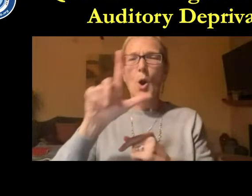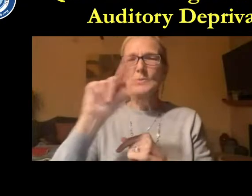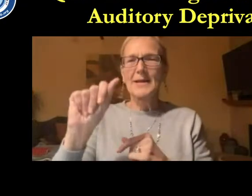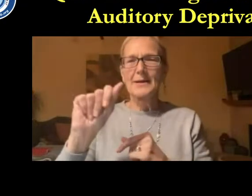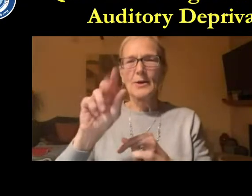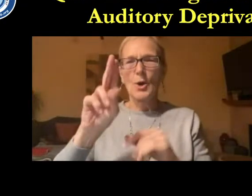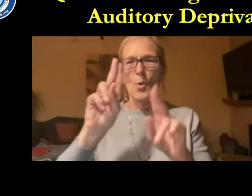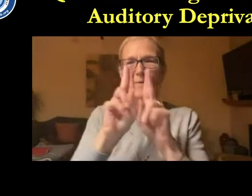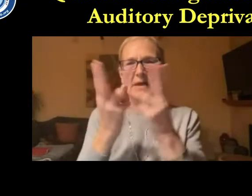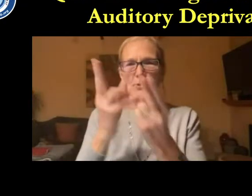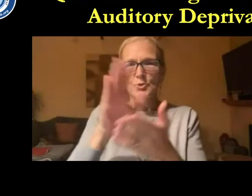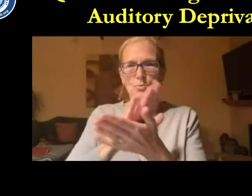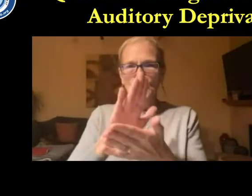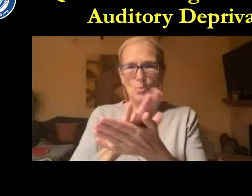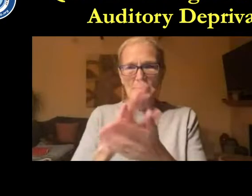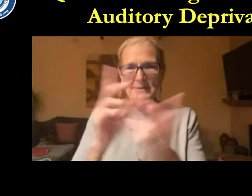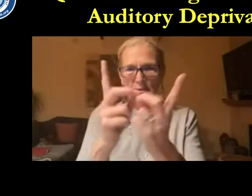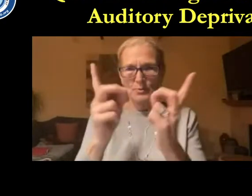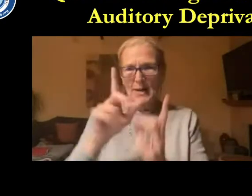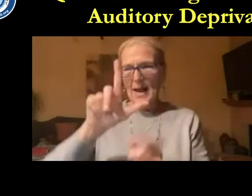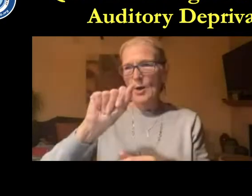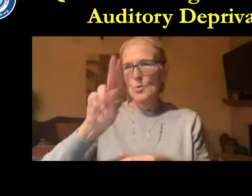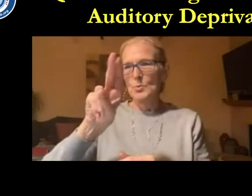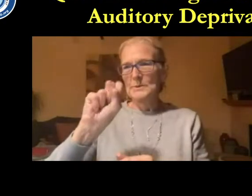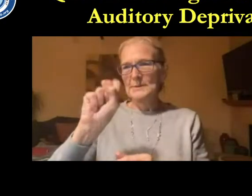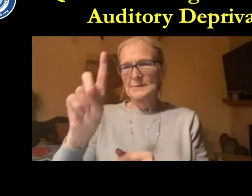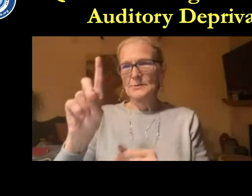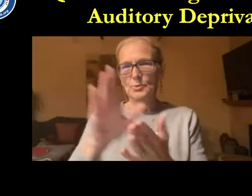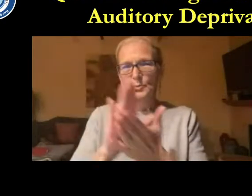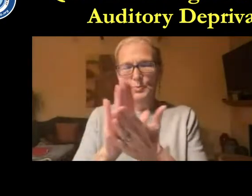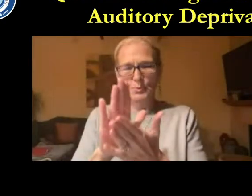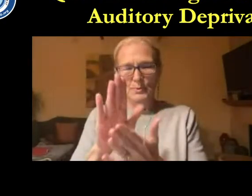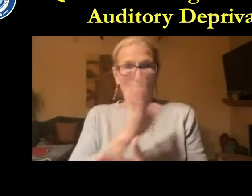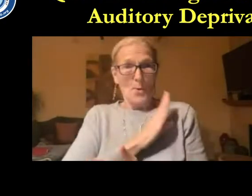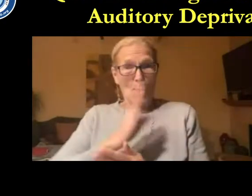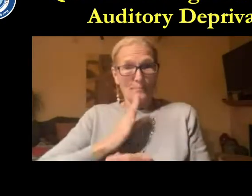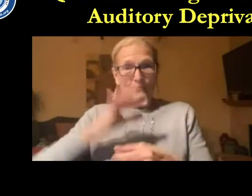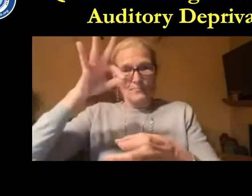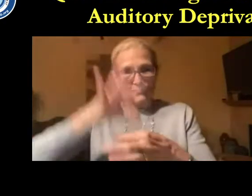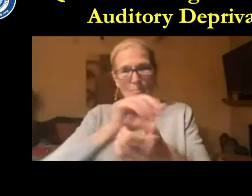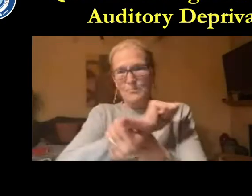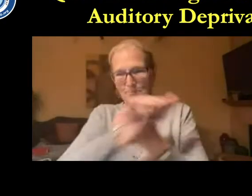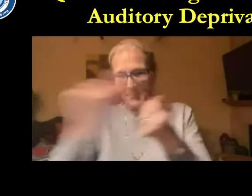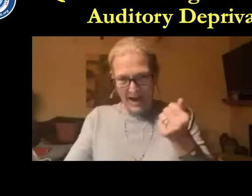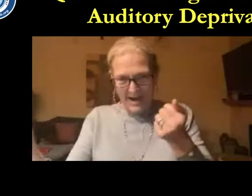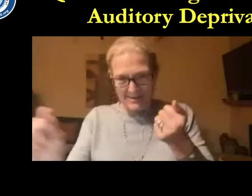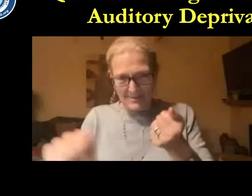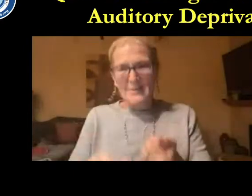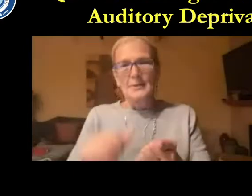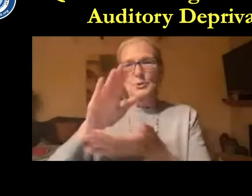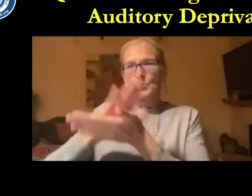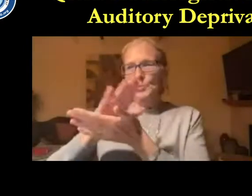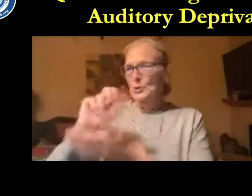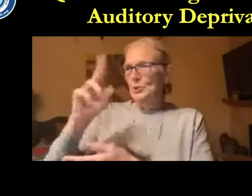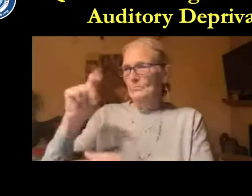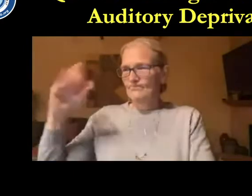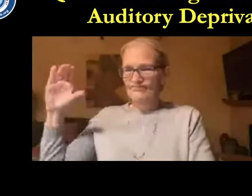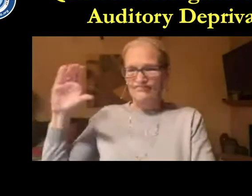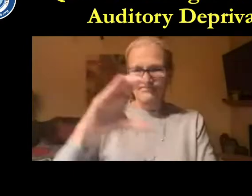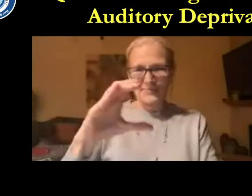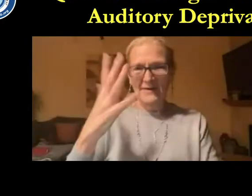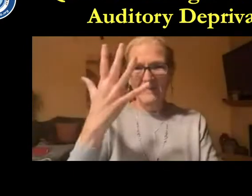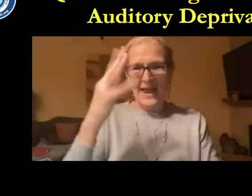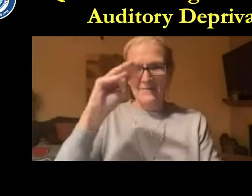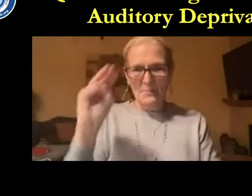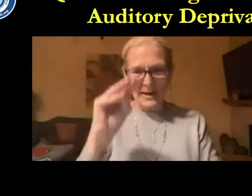advocated and have included asl to louisiana uh no